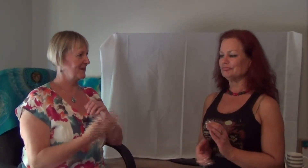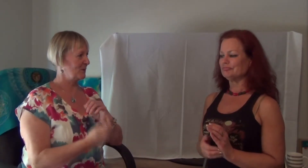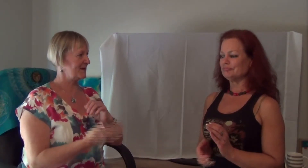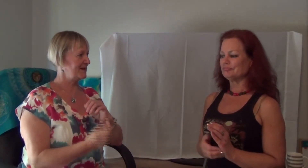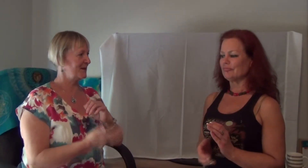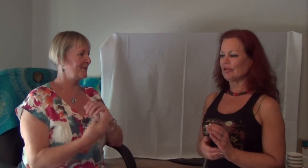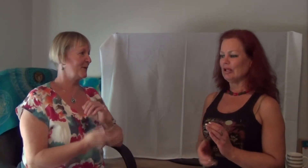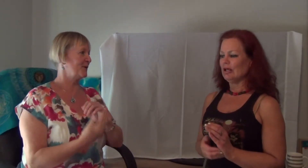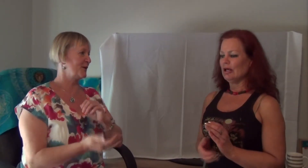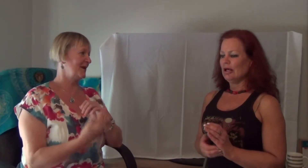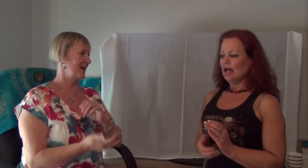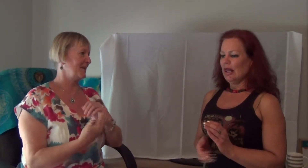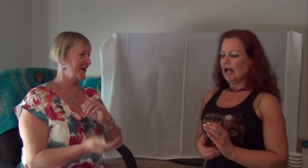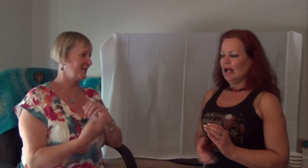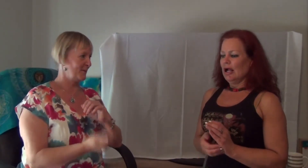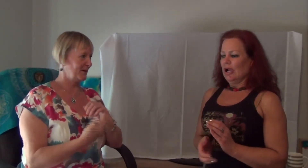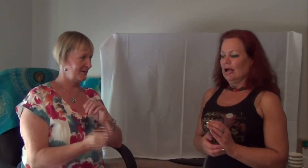What's a dead fir tree coming up for you?